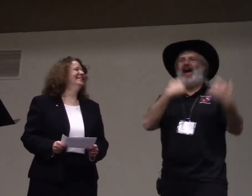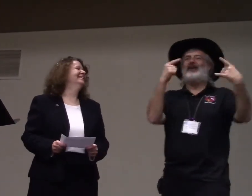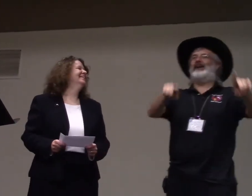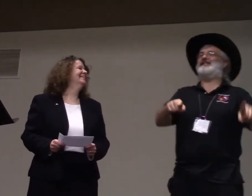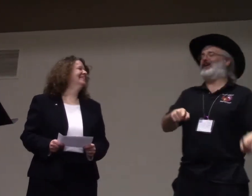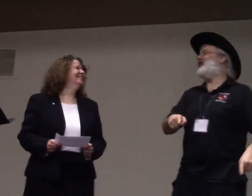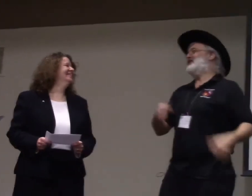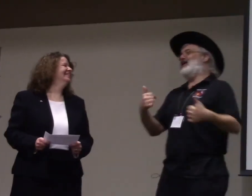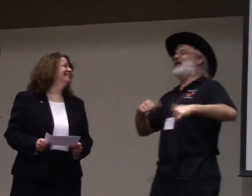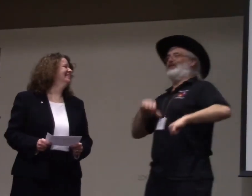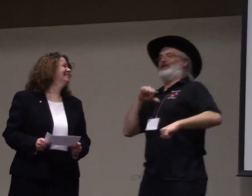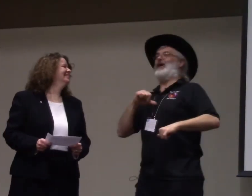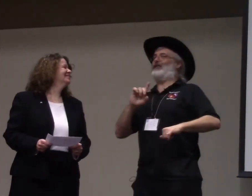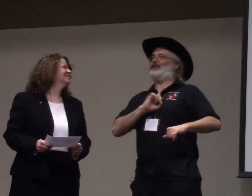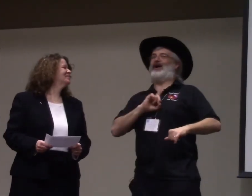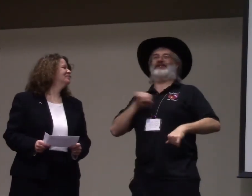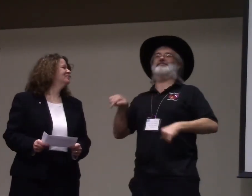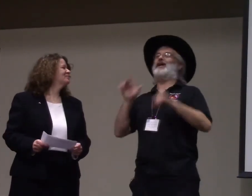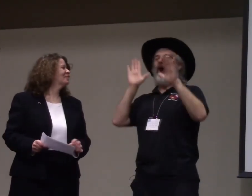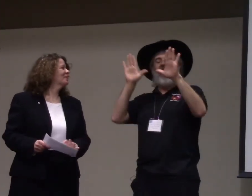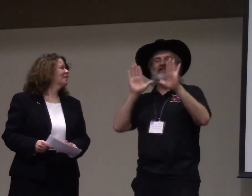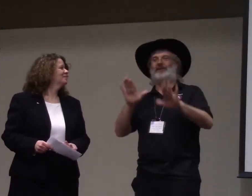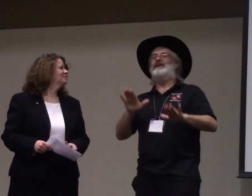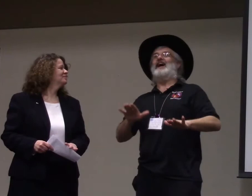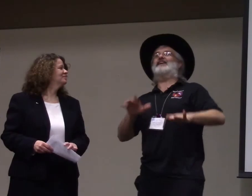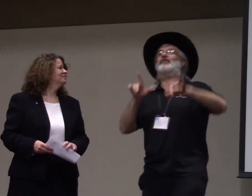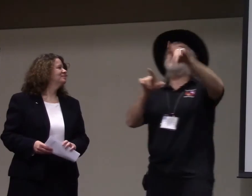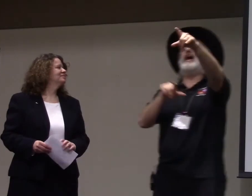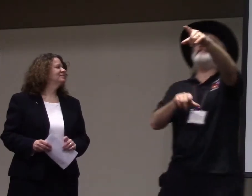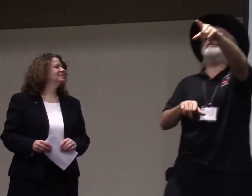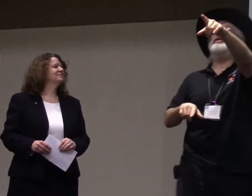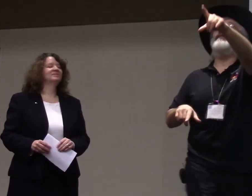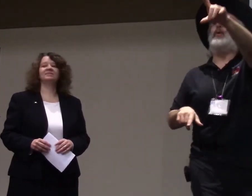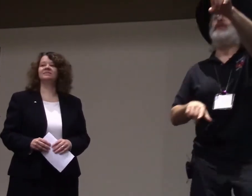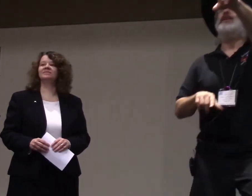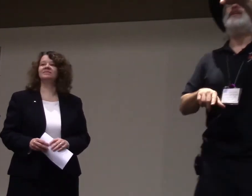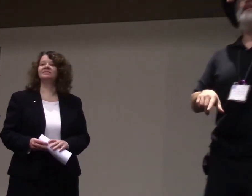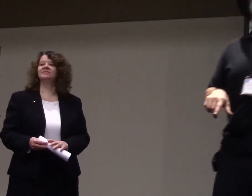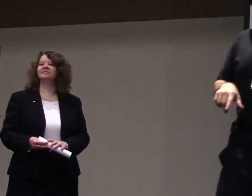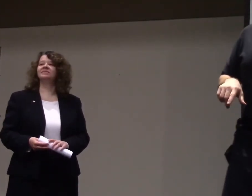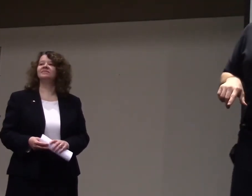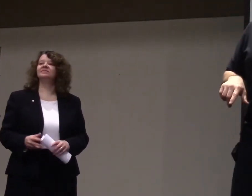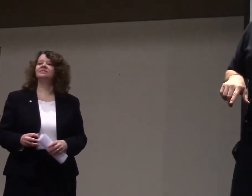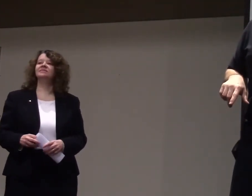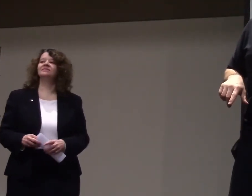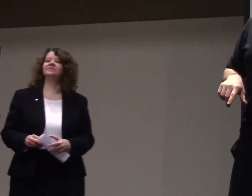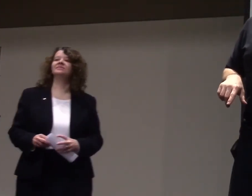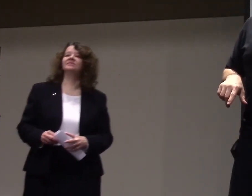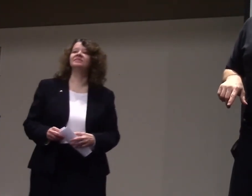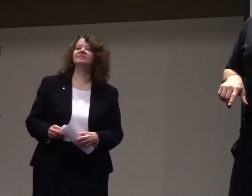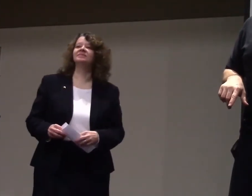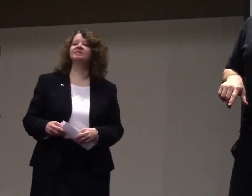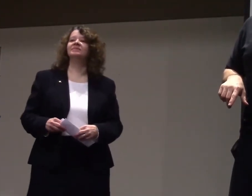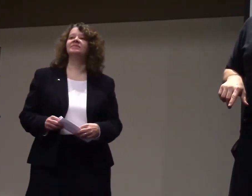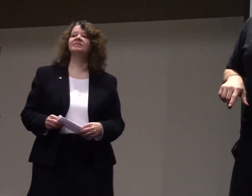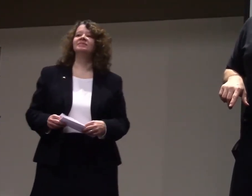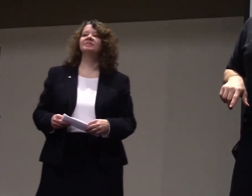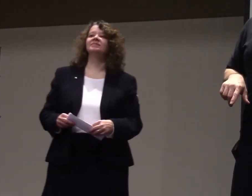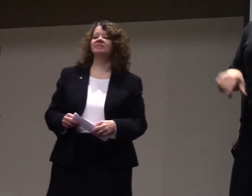agree! I'm really proud about it. She's been awesome. Yes? Do have a question? Is her husband deaf also? Yes.